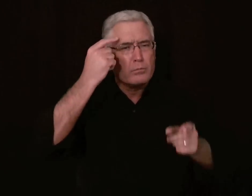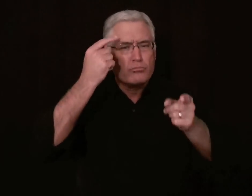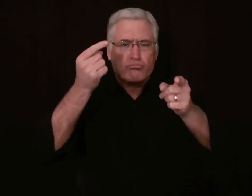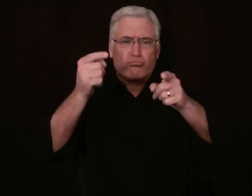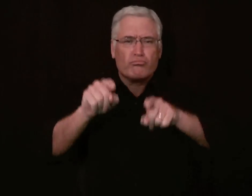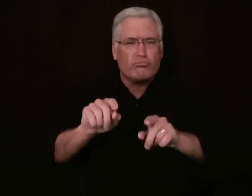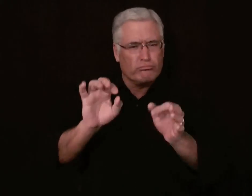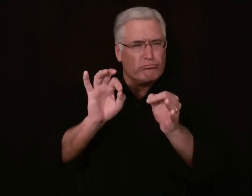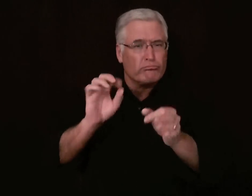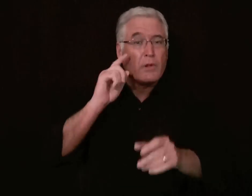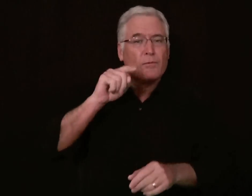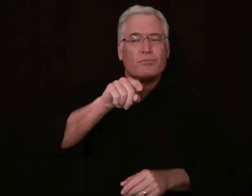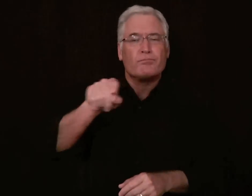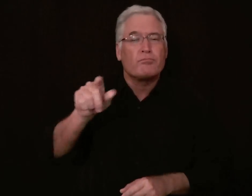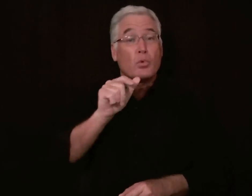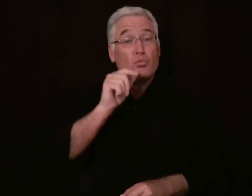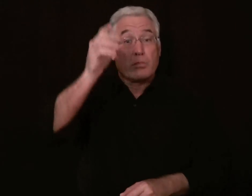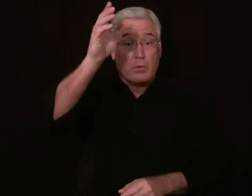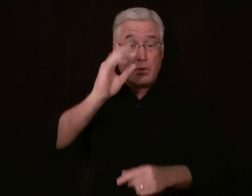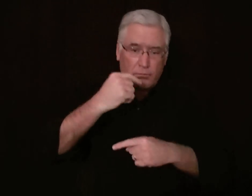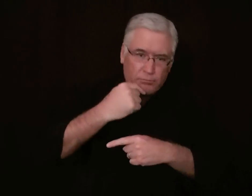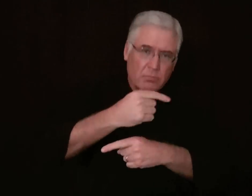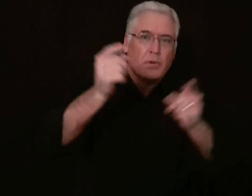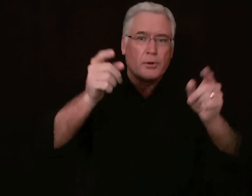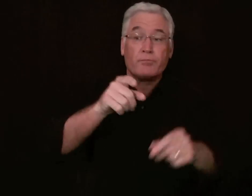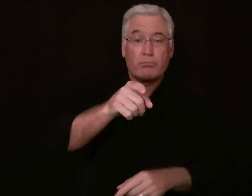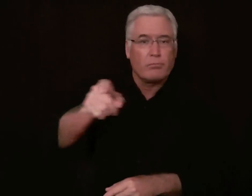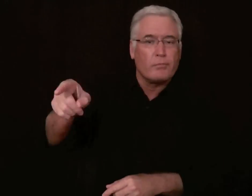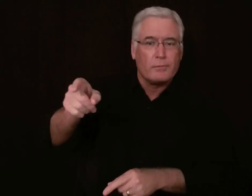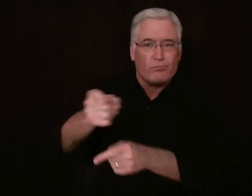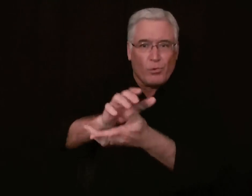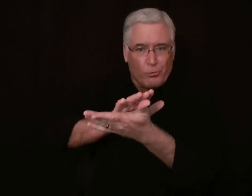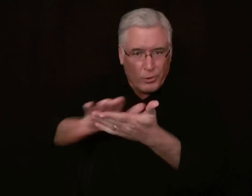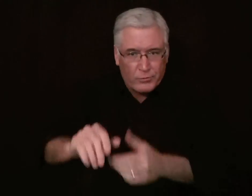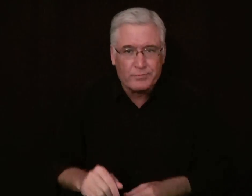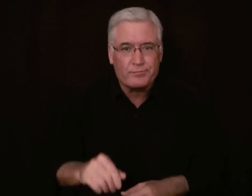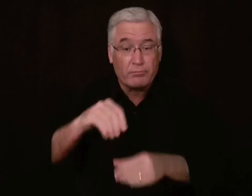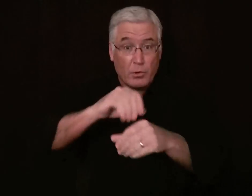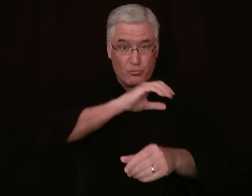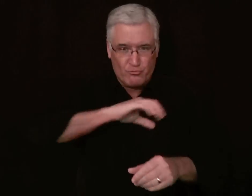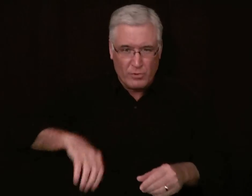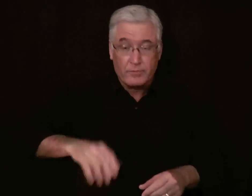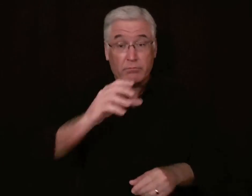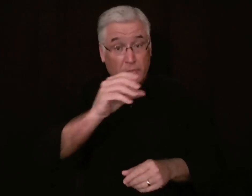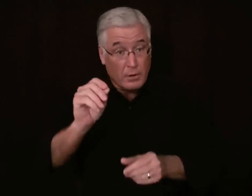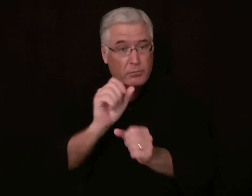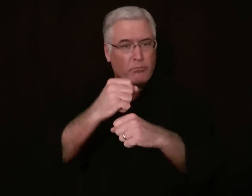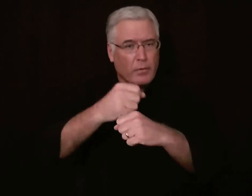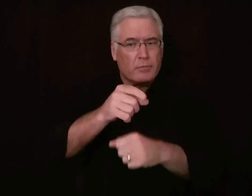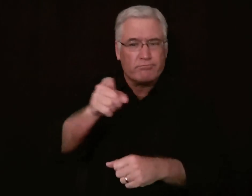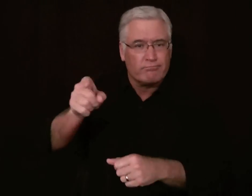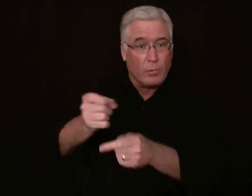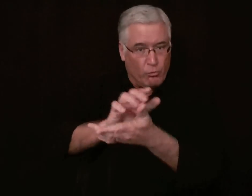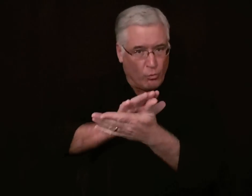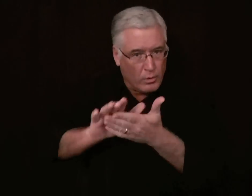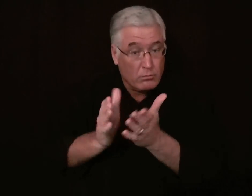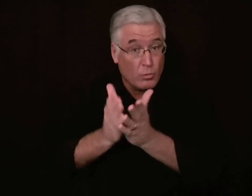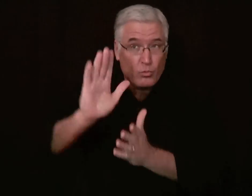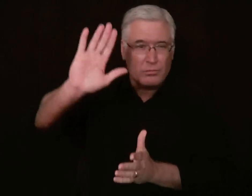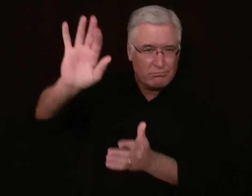Question. Is there a home that is suitable for those that God has declared righteous? Those in Christ, who